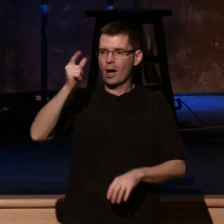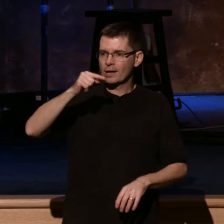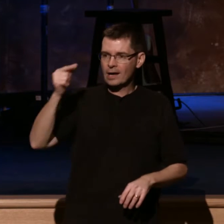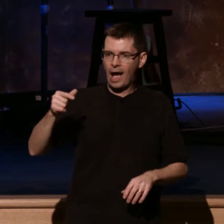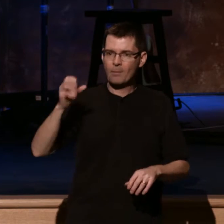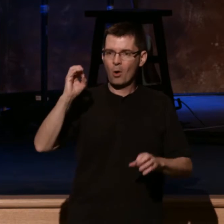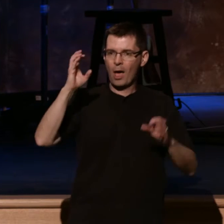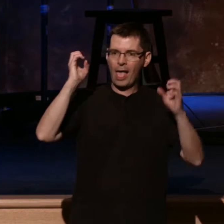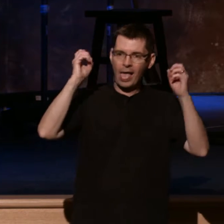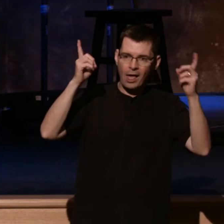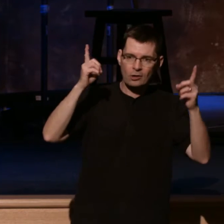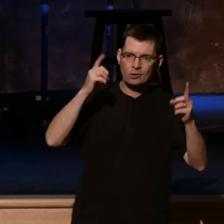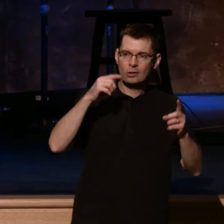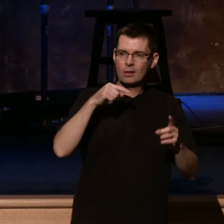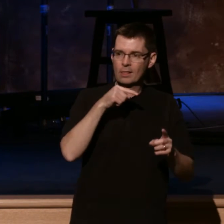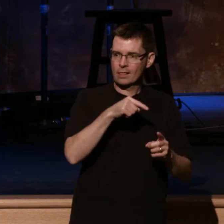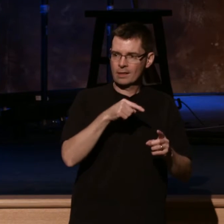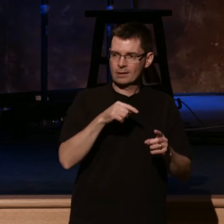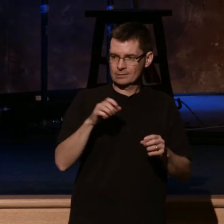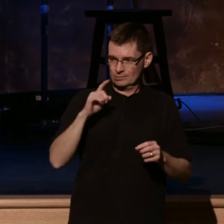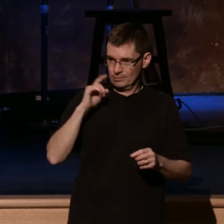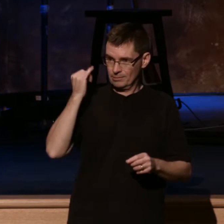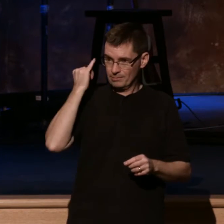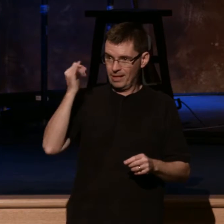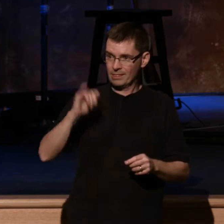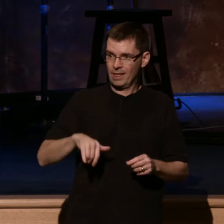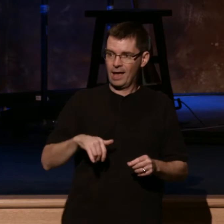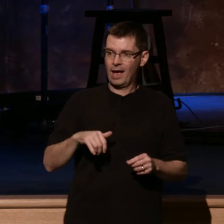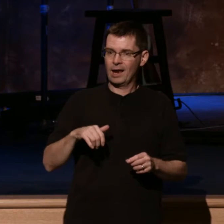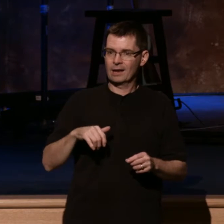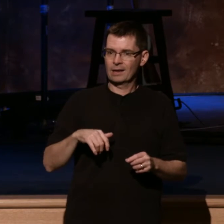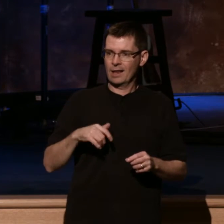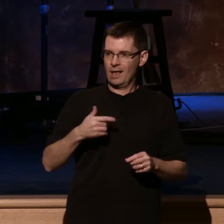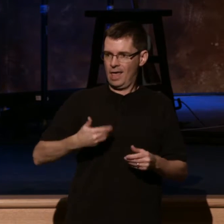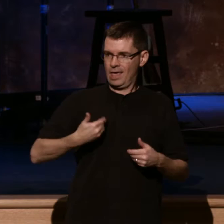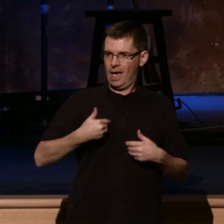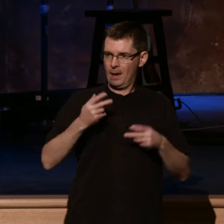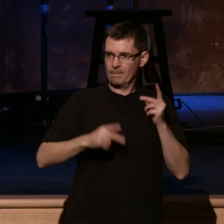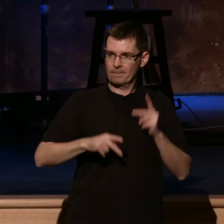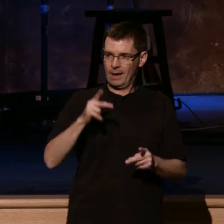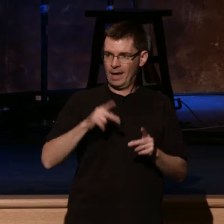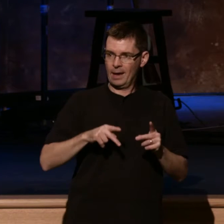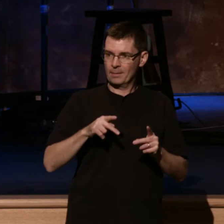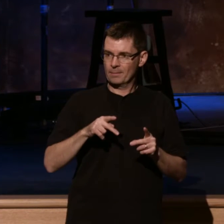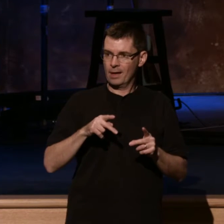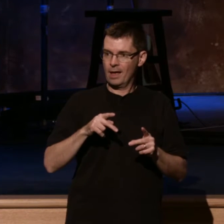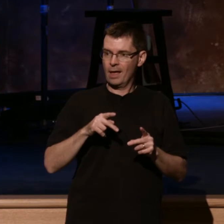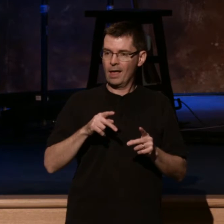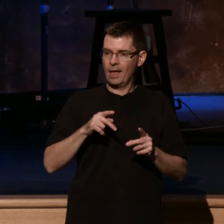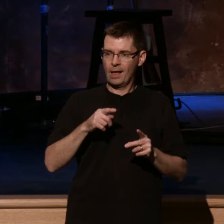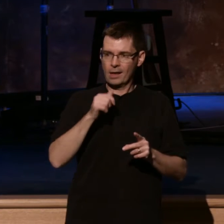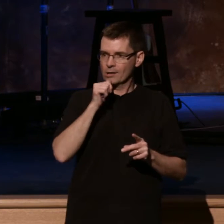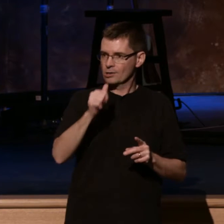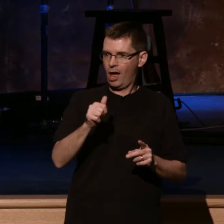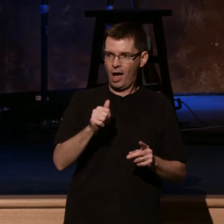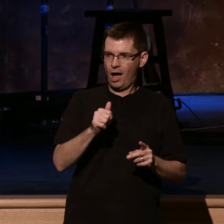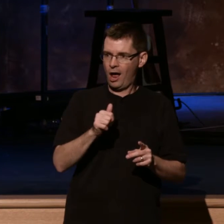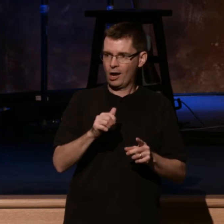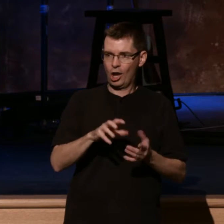academics, etc. And so he points out that, again, not only are we smaller than we think we are, we are failing to disciple the